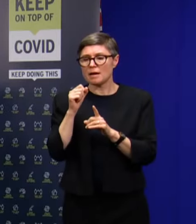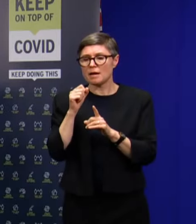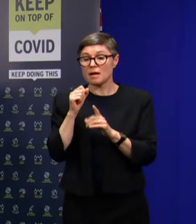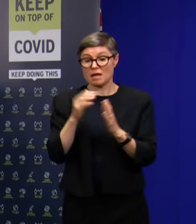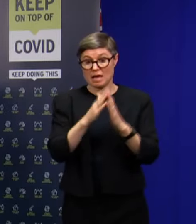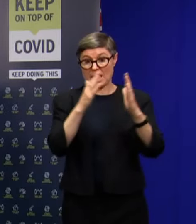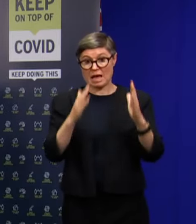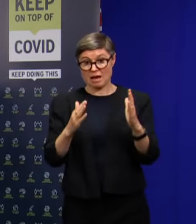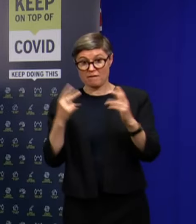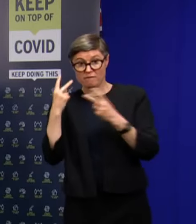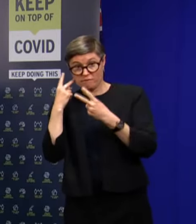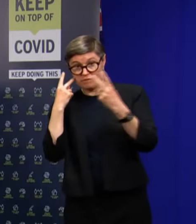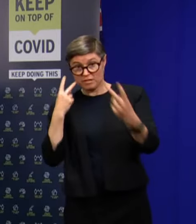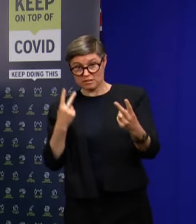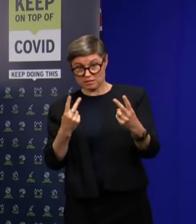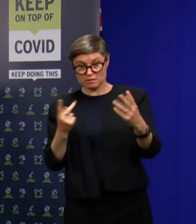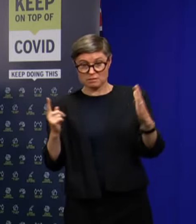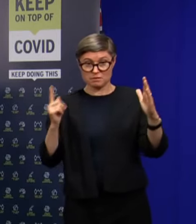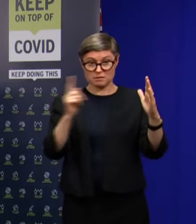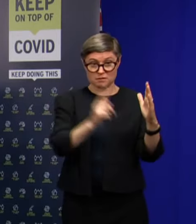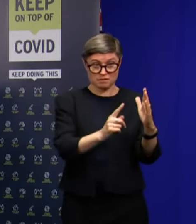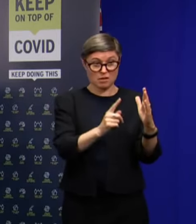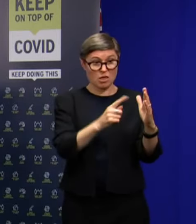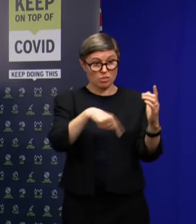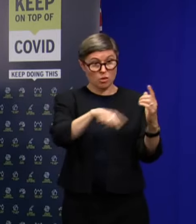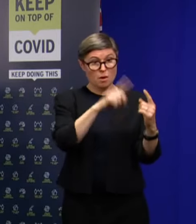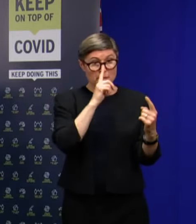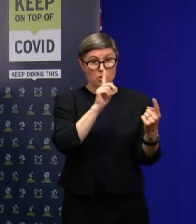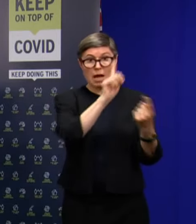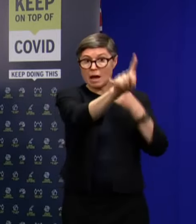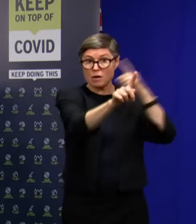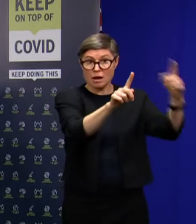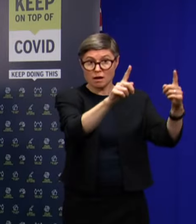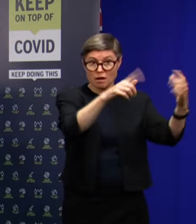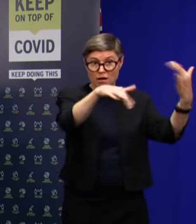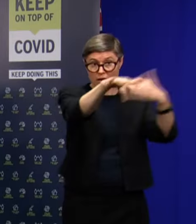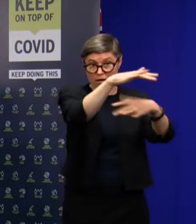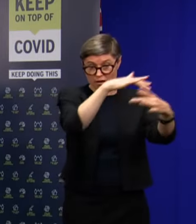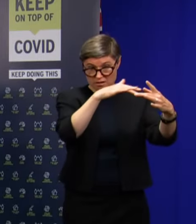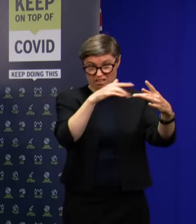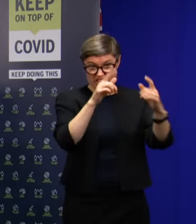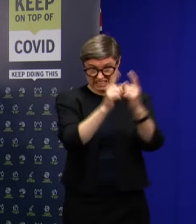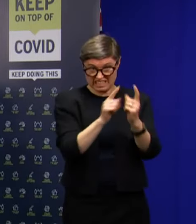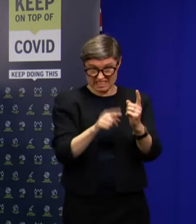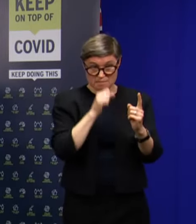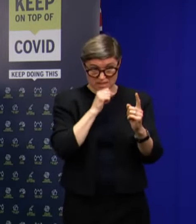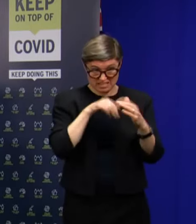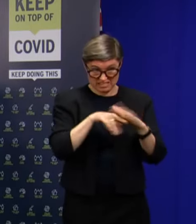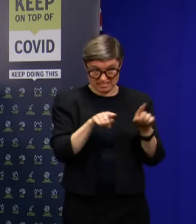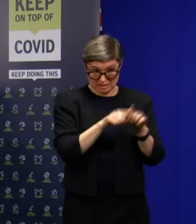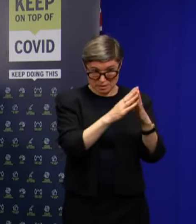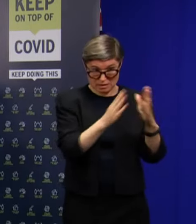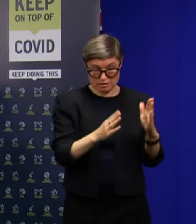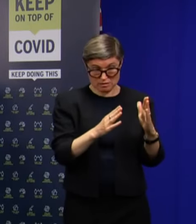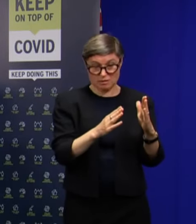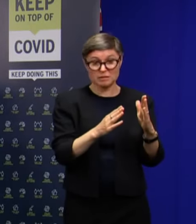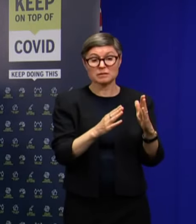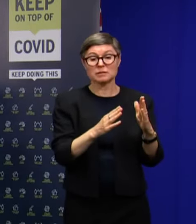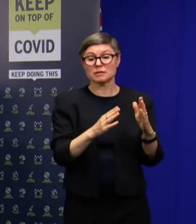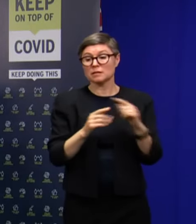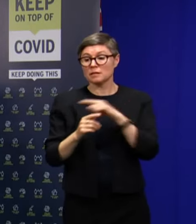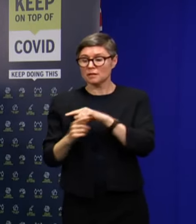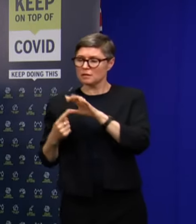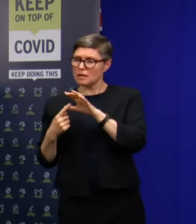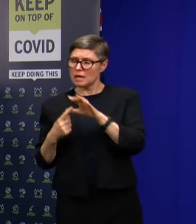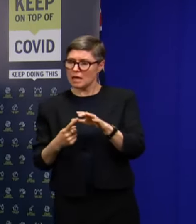other members of the house went into the community who came in contact with the man who's now positive? The people who were in contact with the man